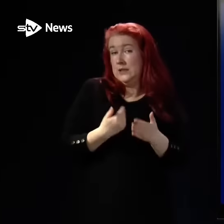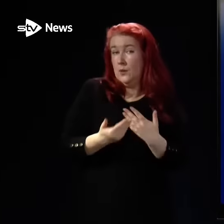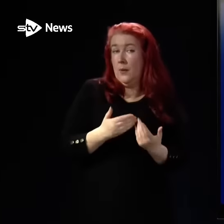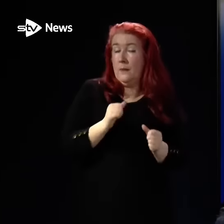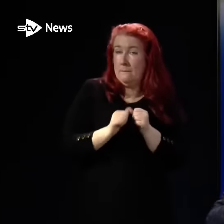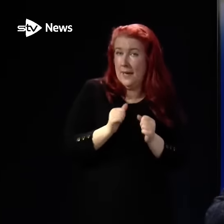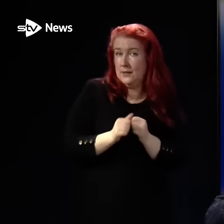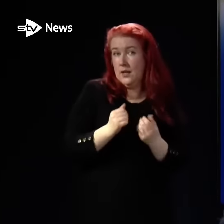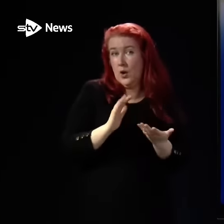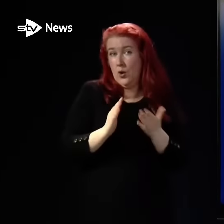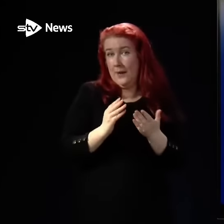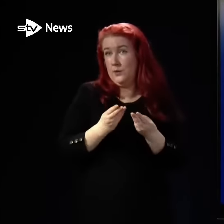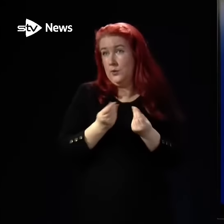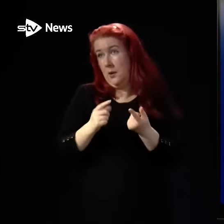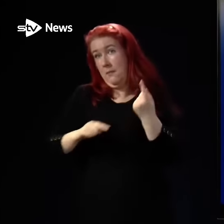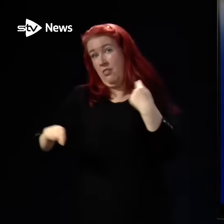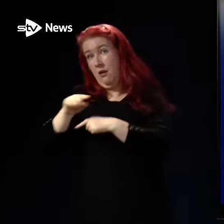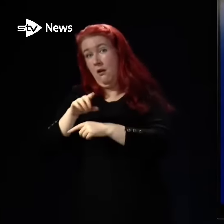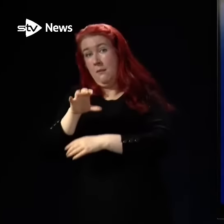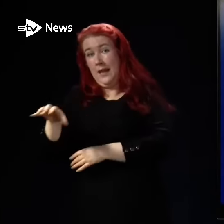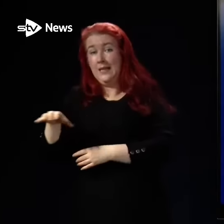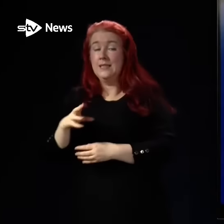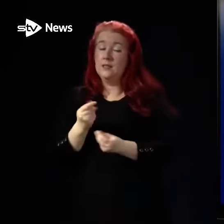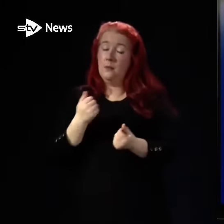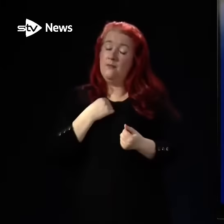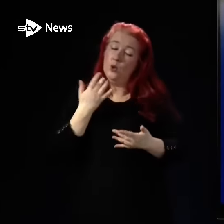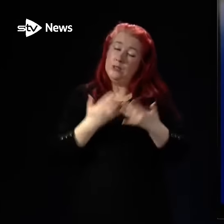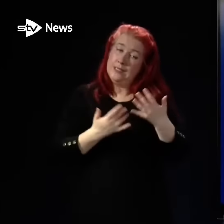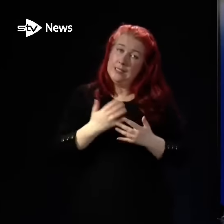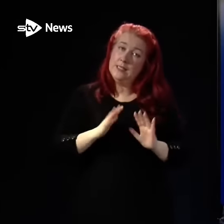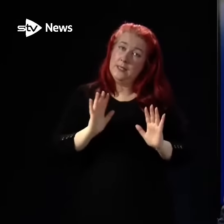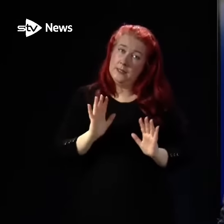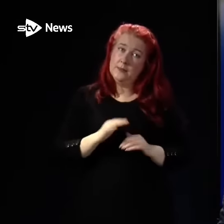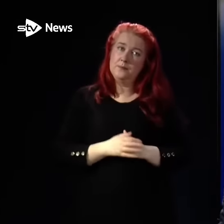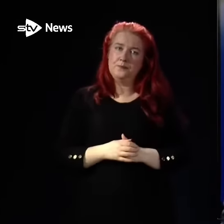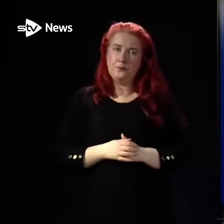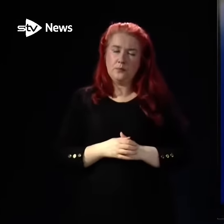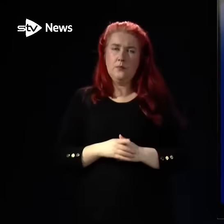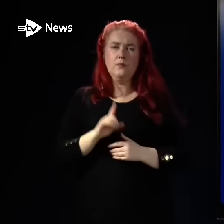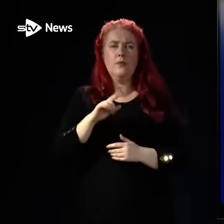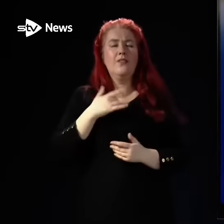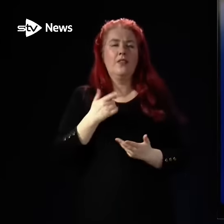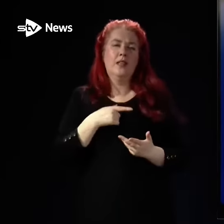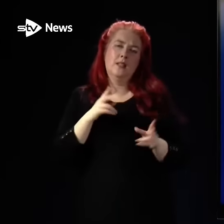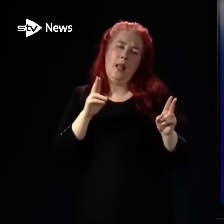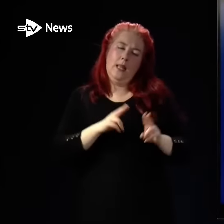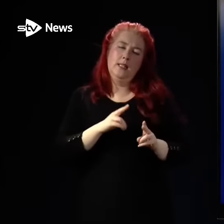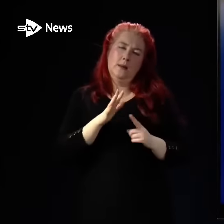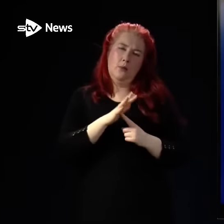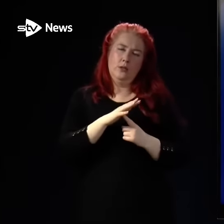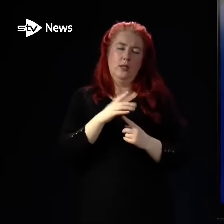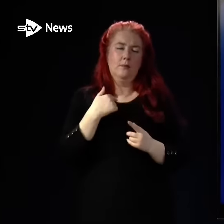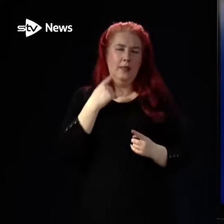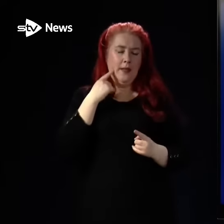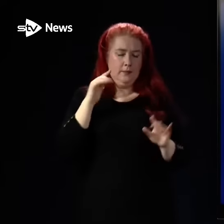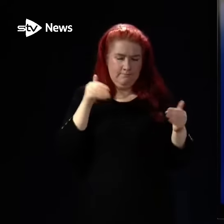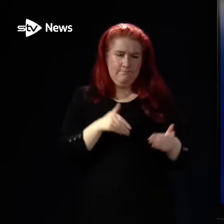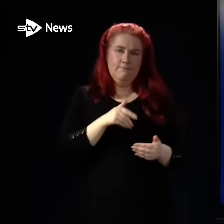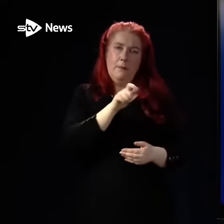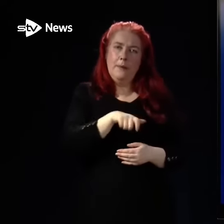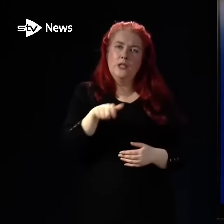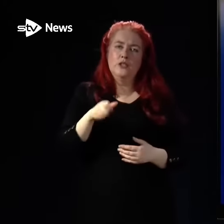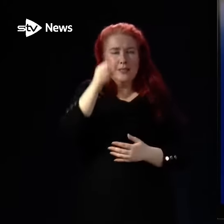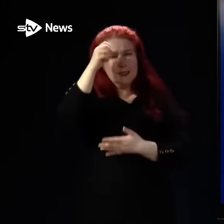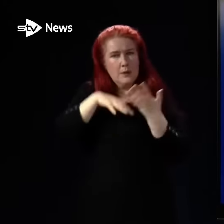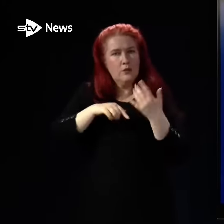see elsewhere. And some of the statistics bear that out. But that is of less importance than the experience of patients in Scotland right now.